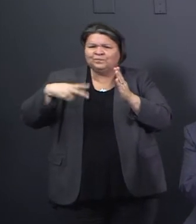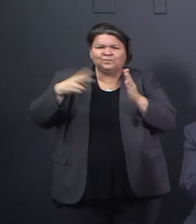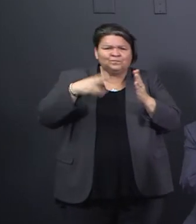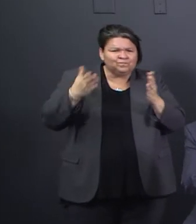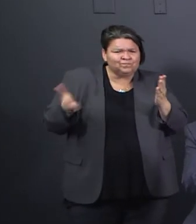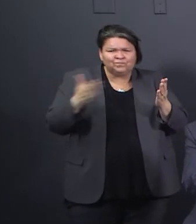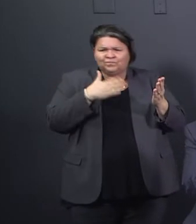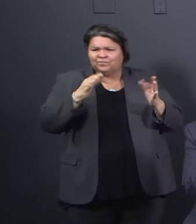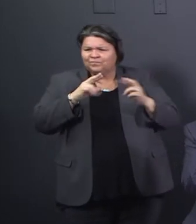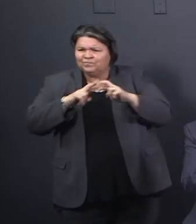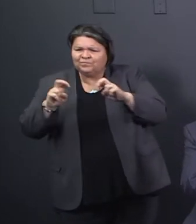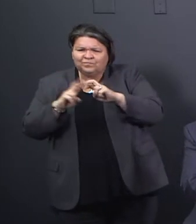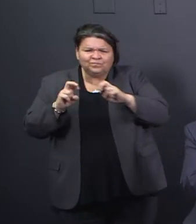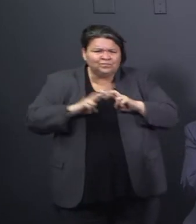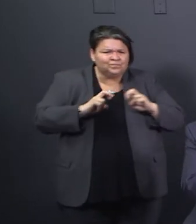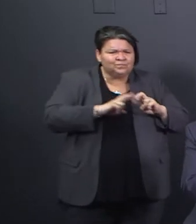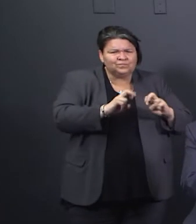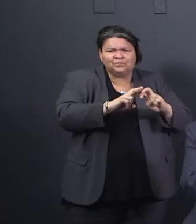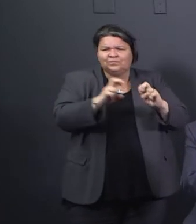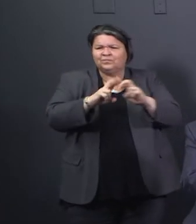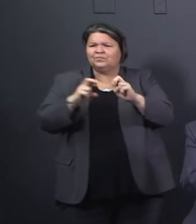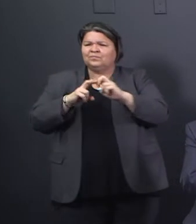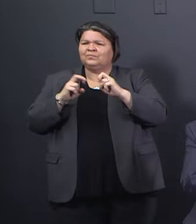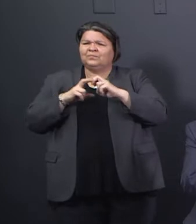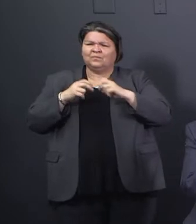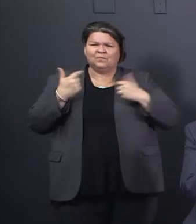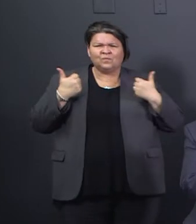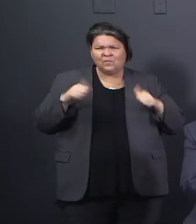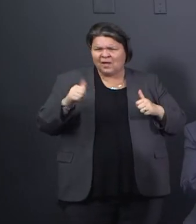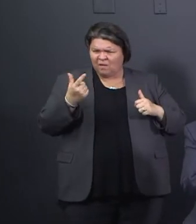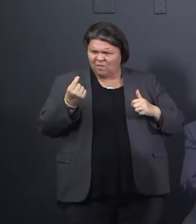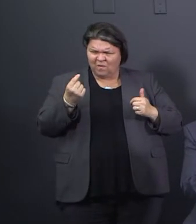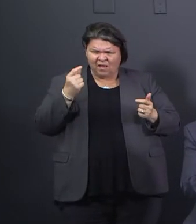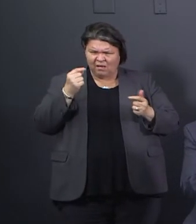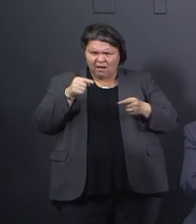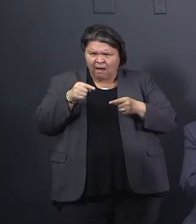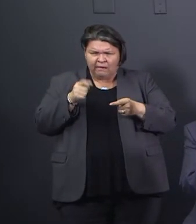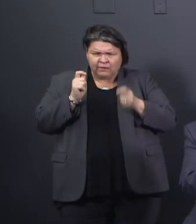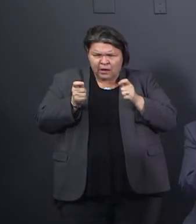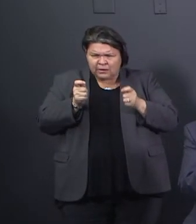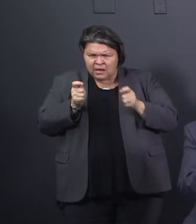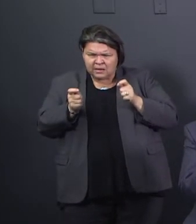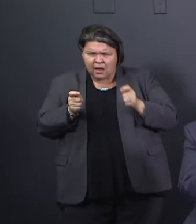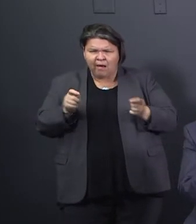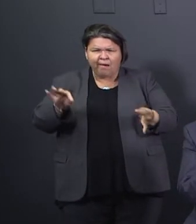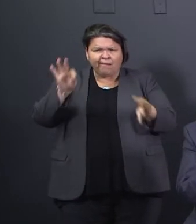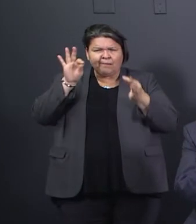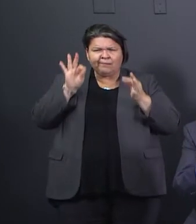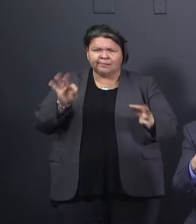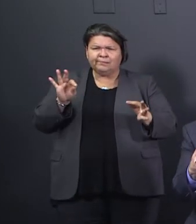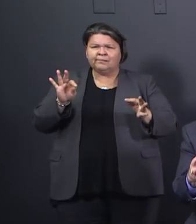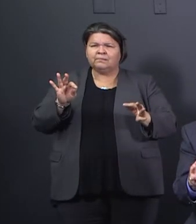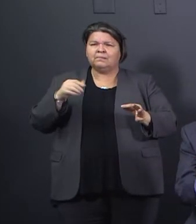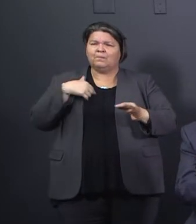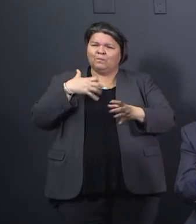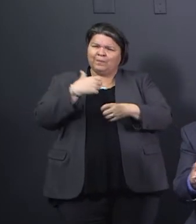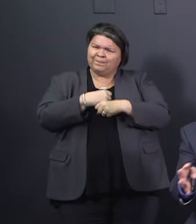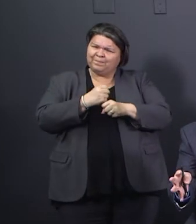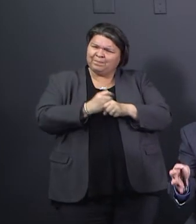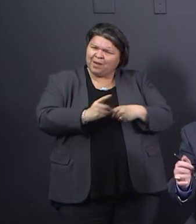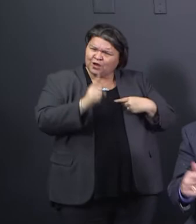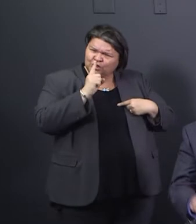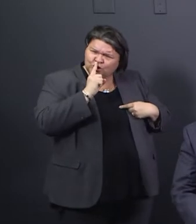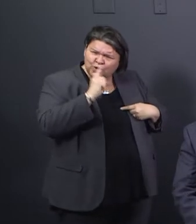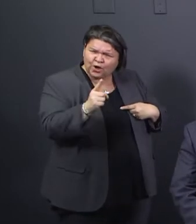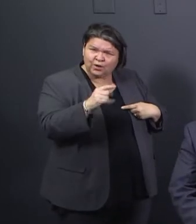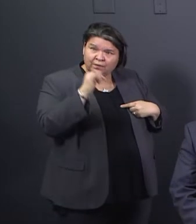doing whatever we might need to do to tweak to make sure that they felt that we were in compliance and that we were on the same